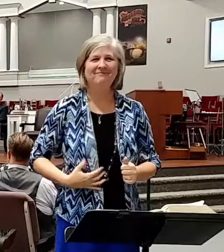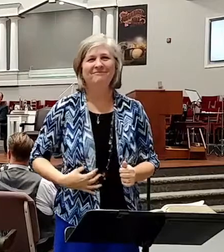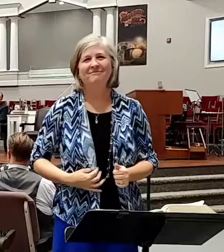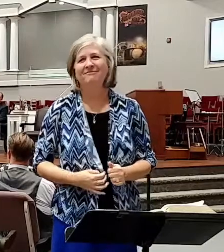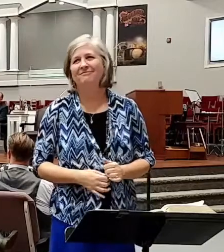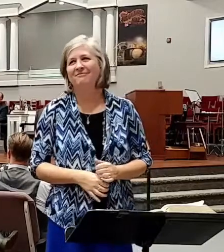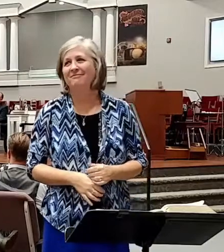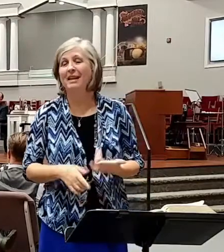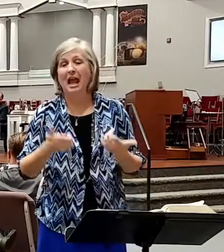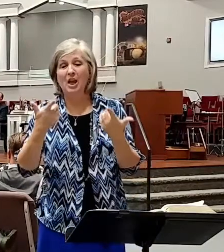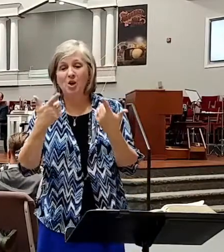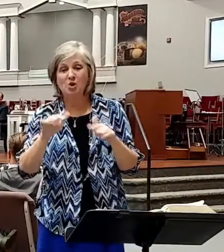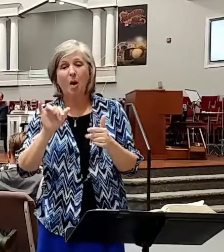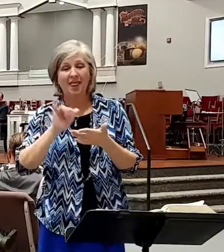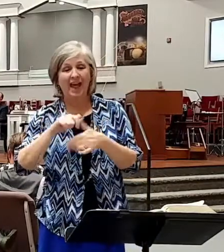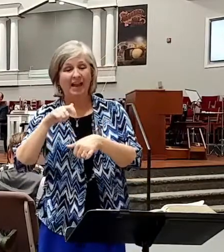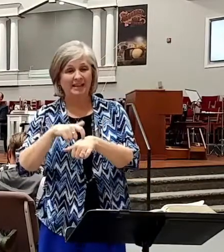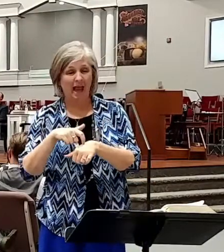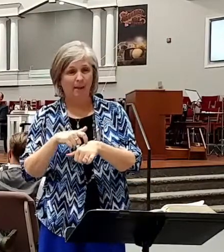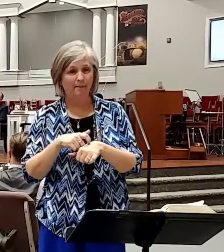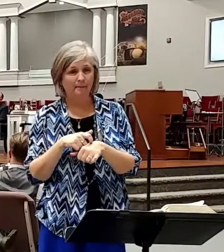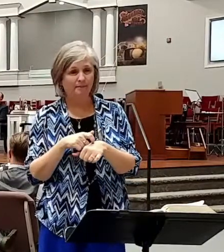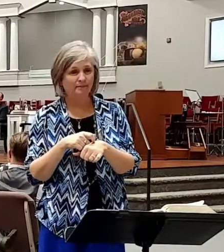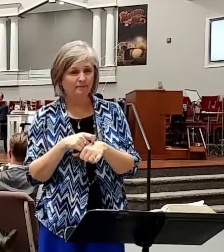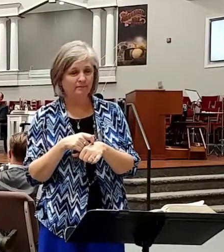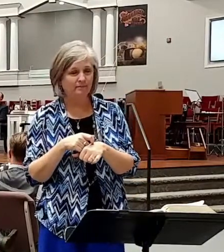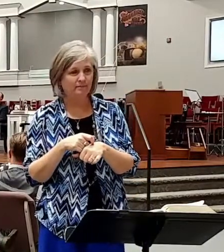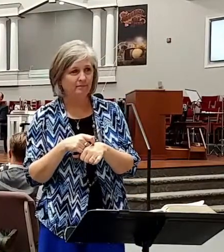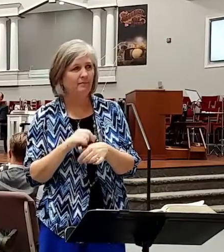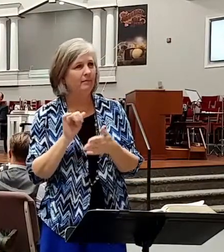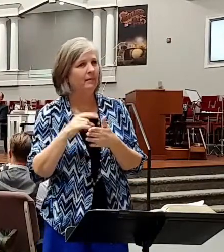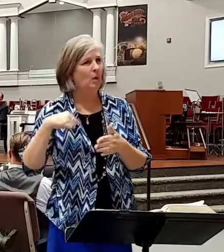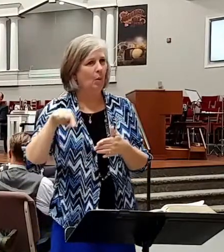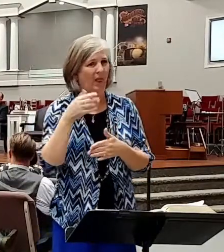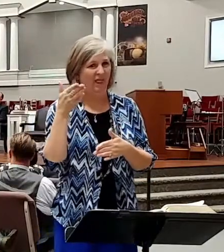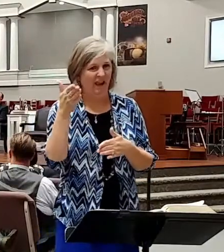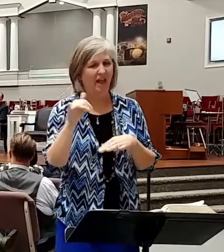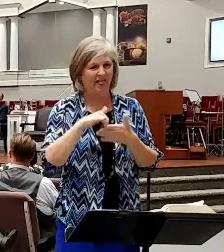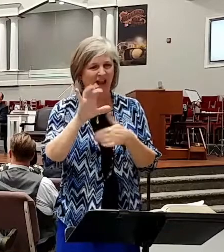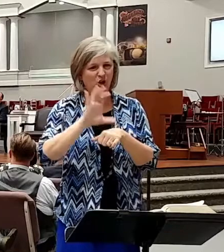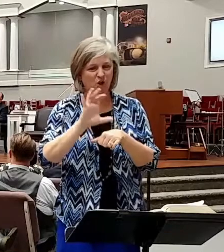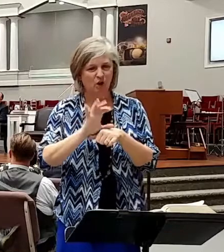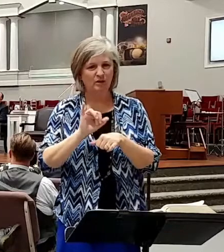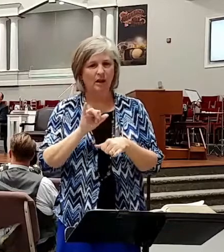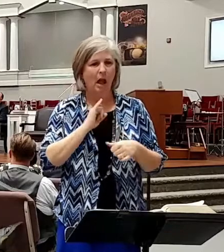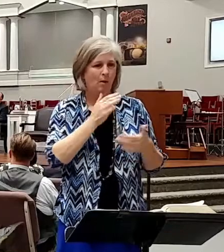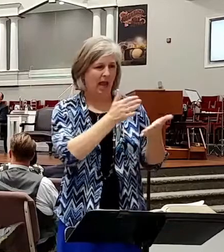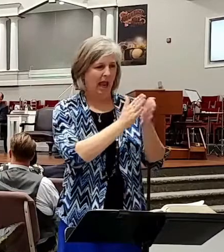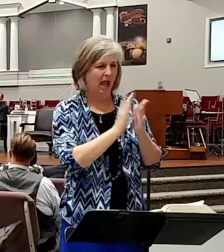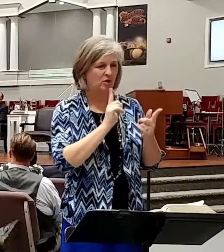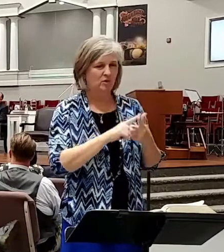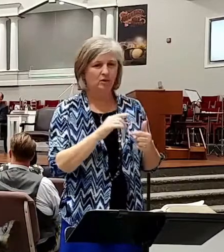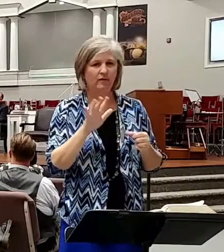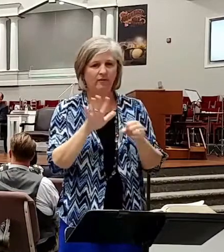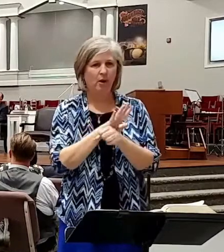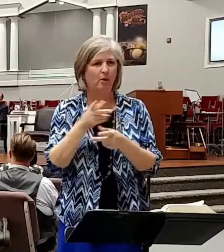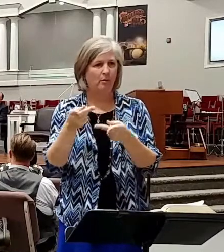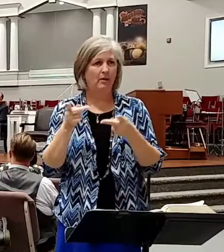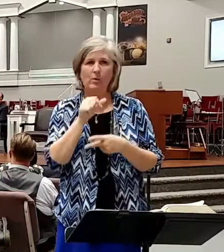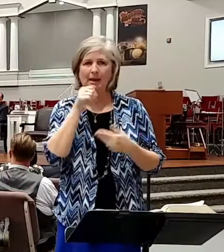during that time, during that time that we were there at that church and I was asked to fill in. We didn't have a pastor at the time. We were in between